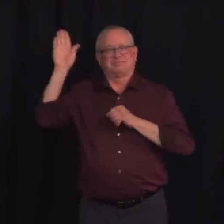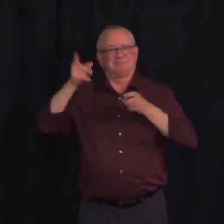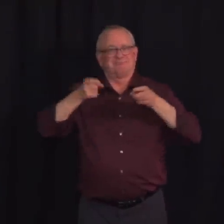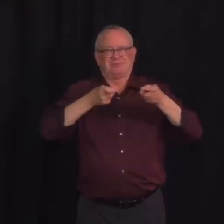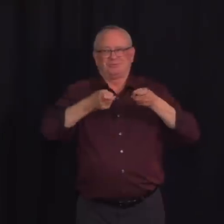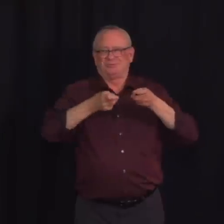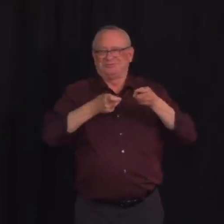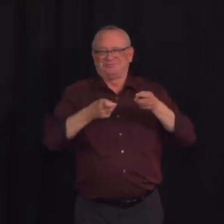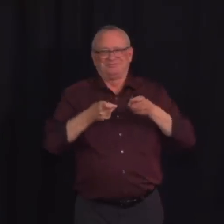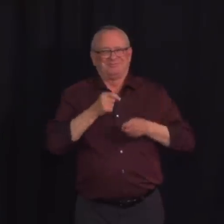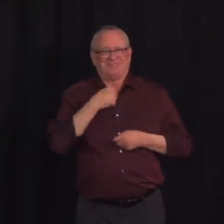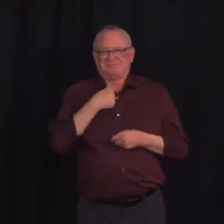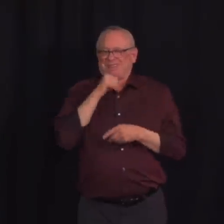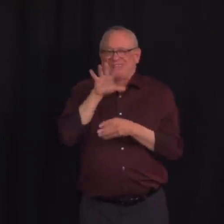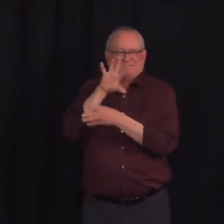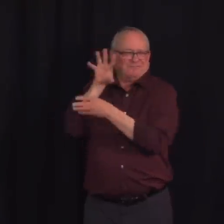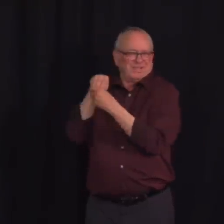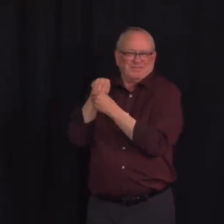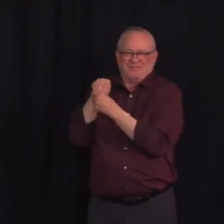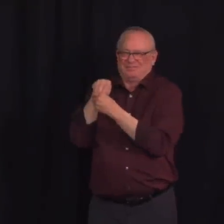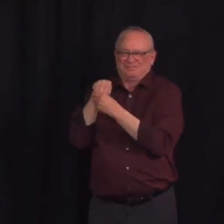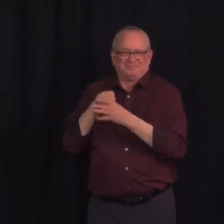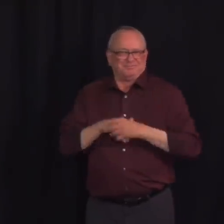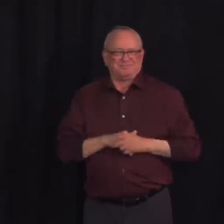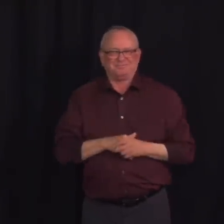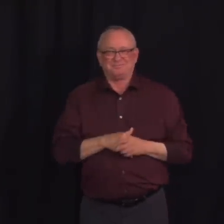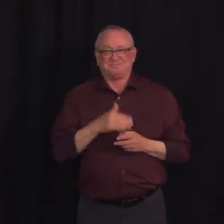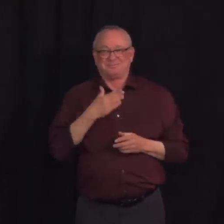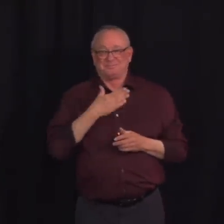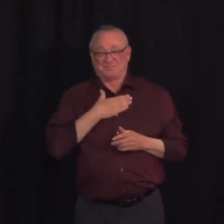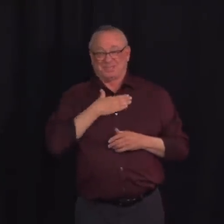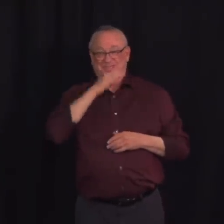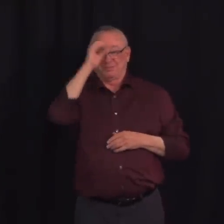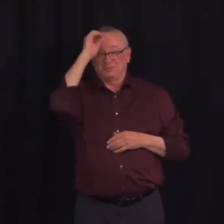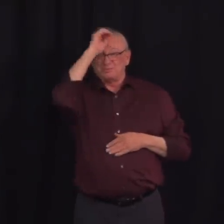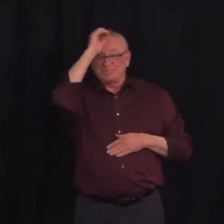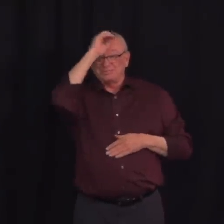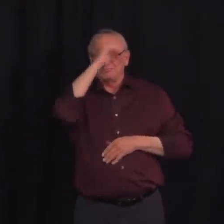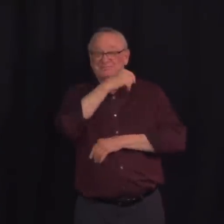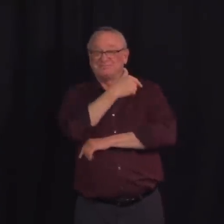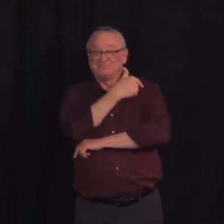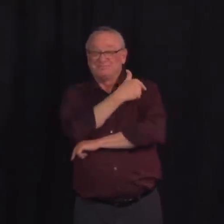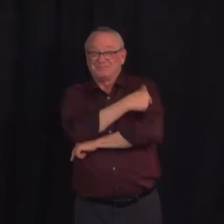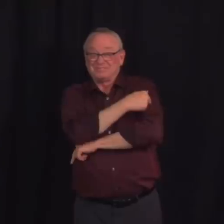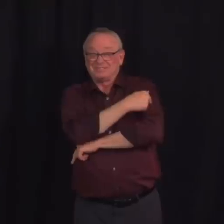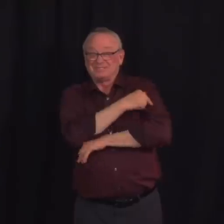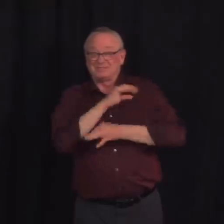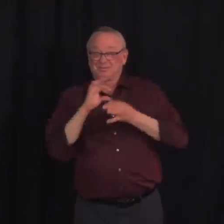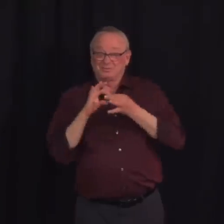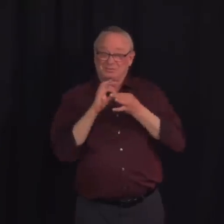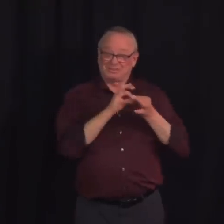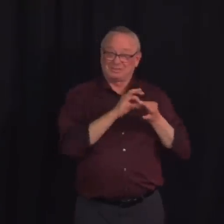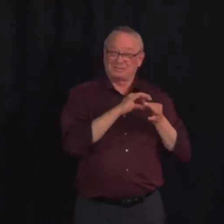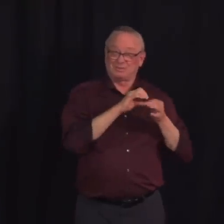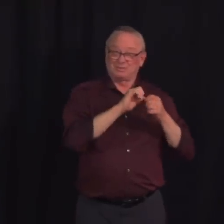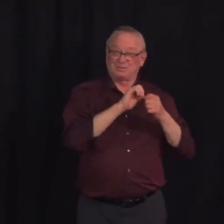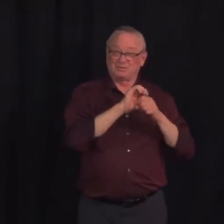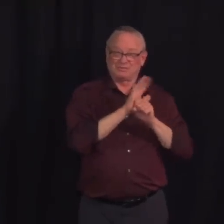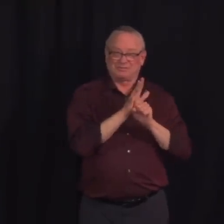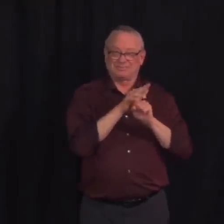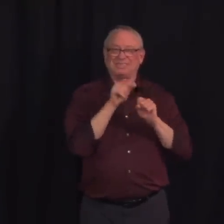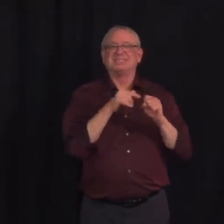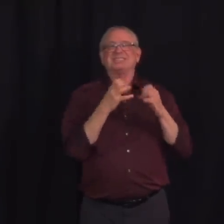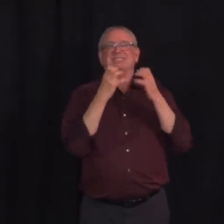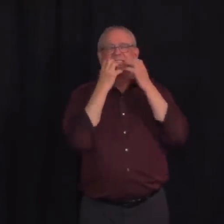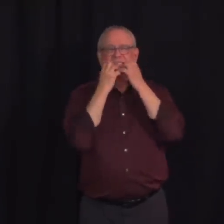COVID-19 vaccines are lifesaving and critical. But again, I'm not sure what all of the tests are that the Public